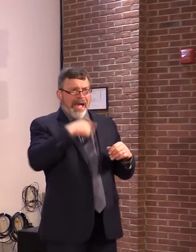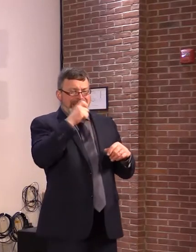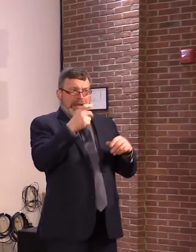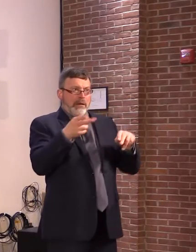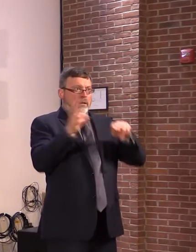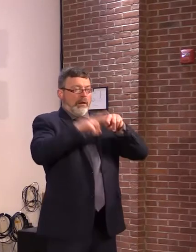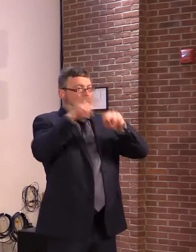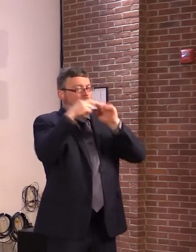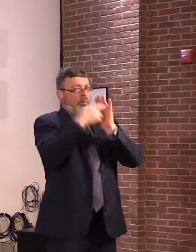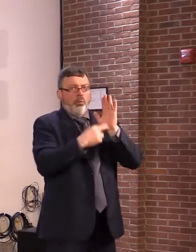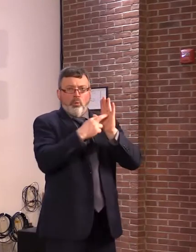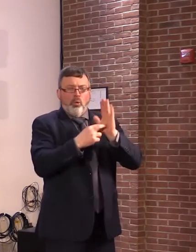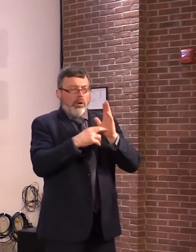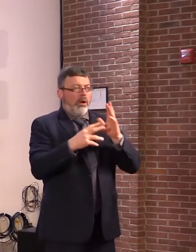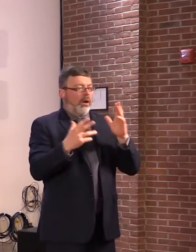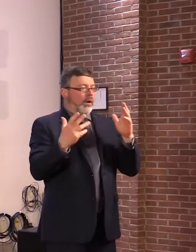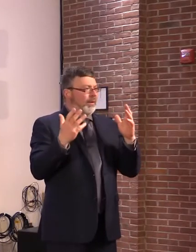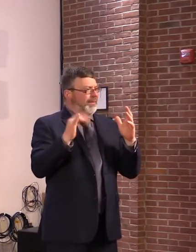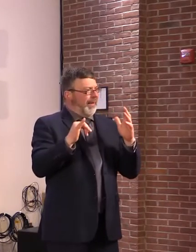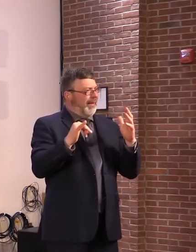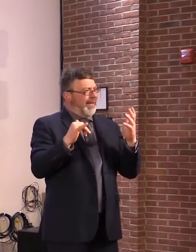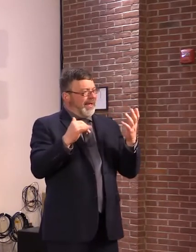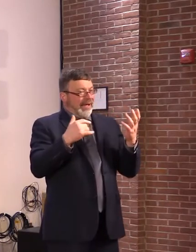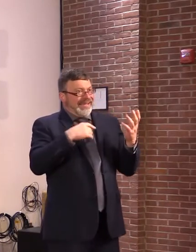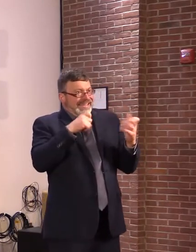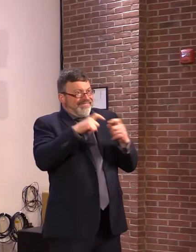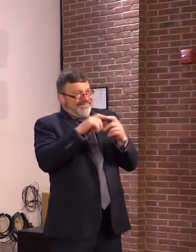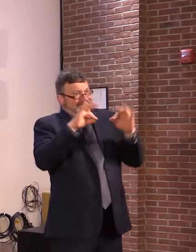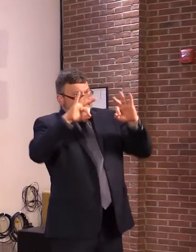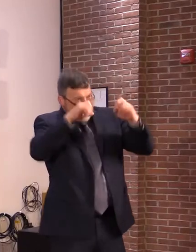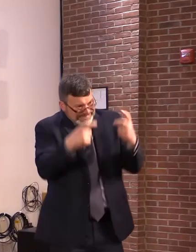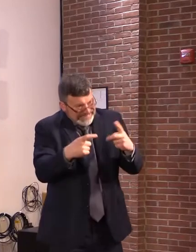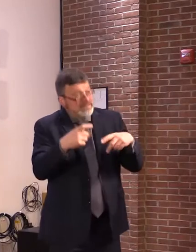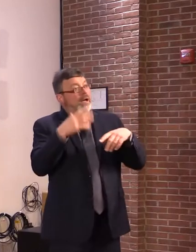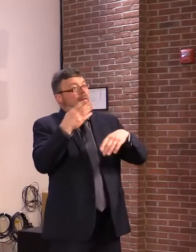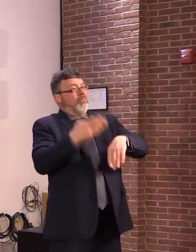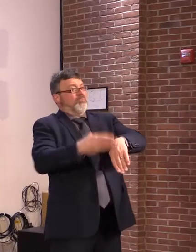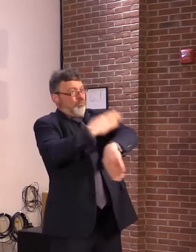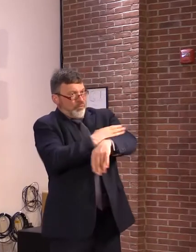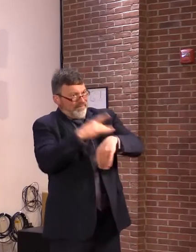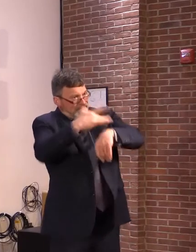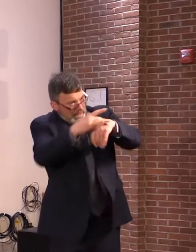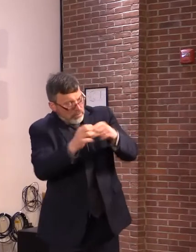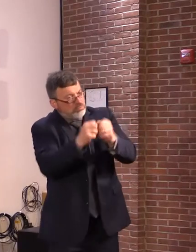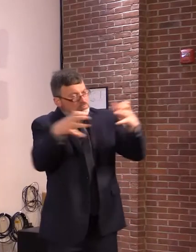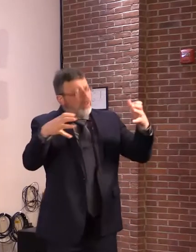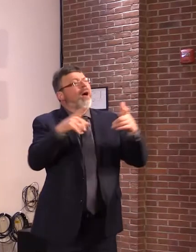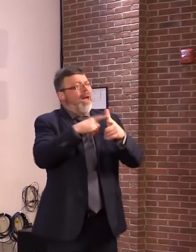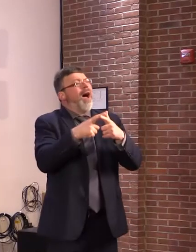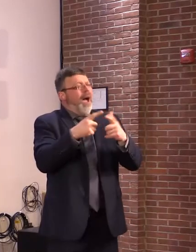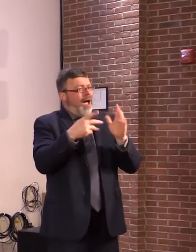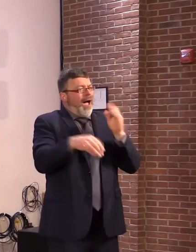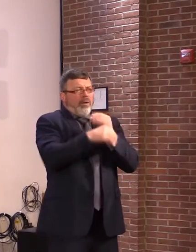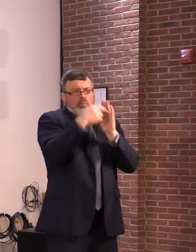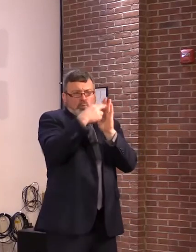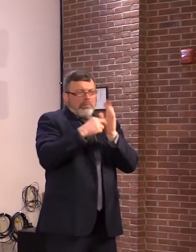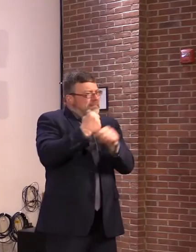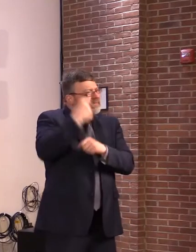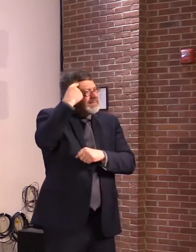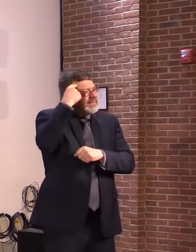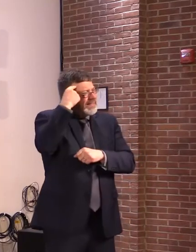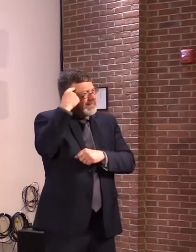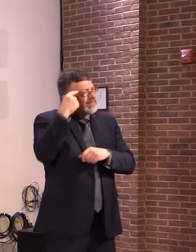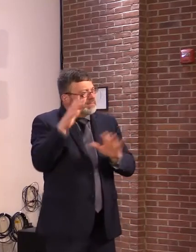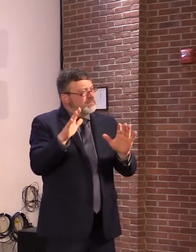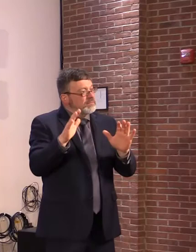fix that problem before we tackle other problems. Implementing some of the changes that were in